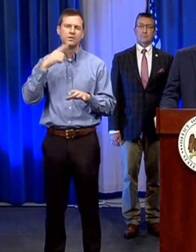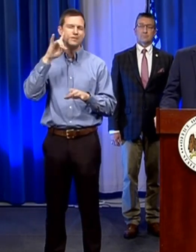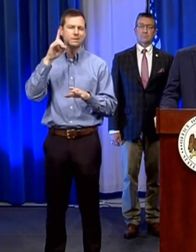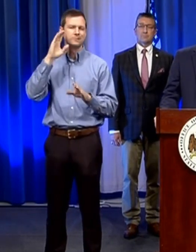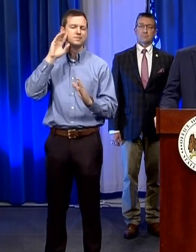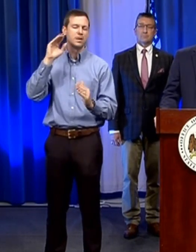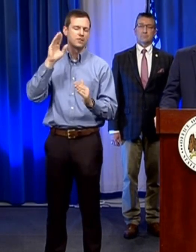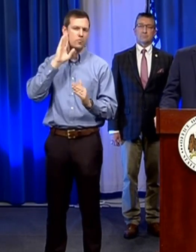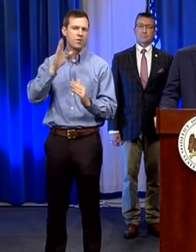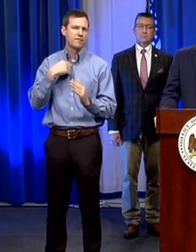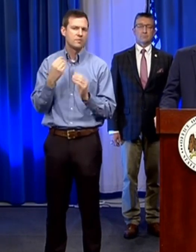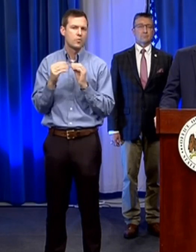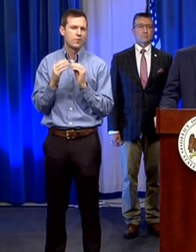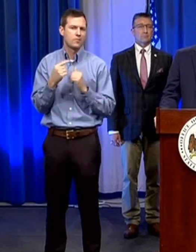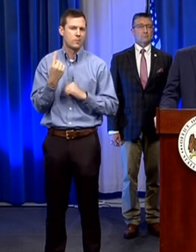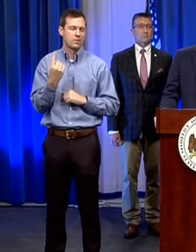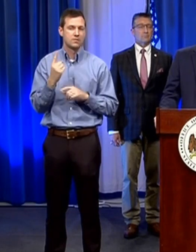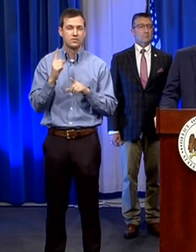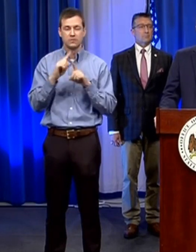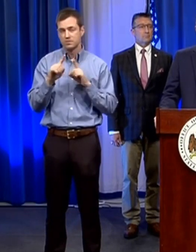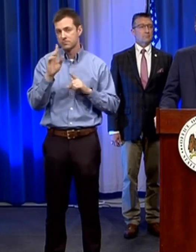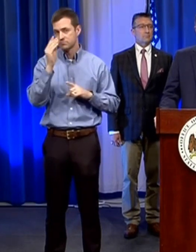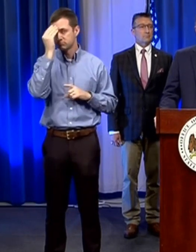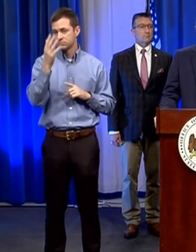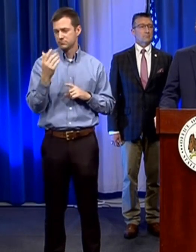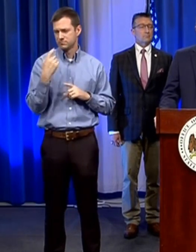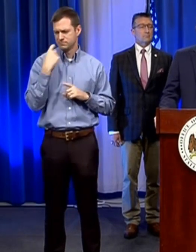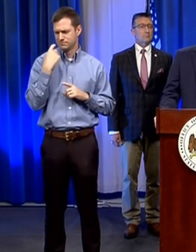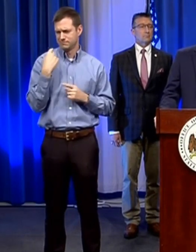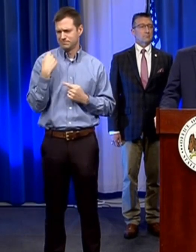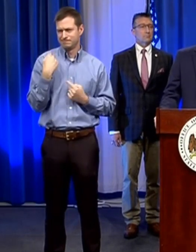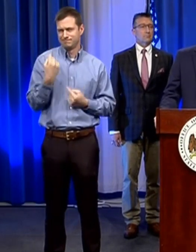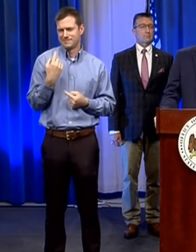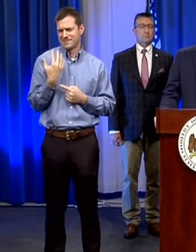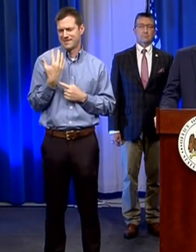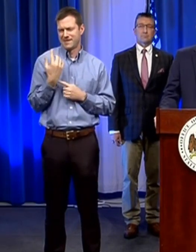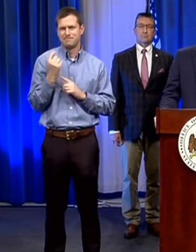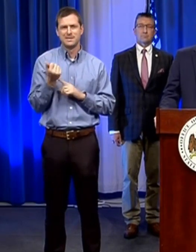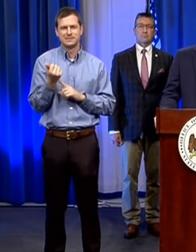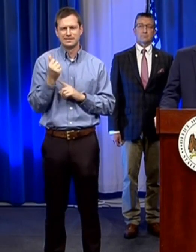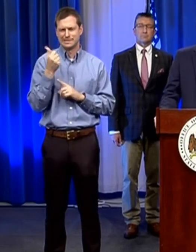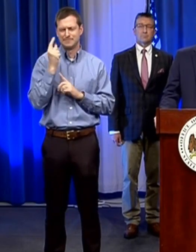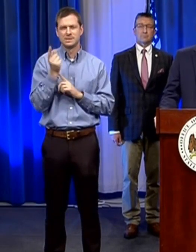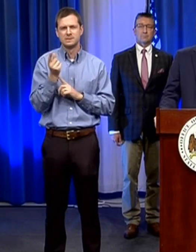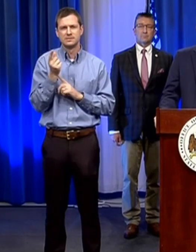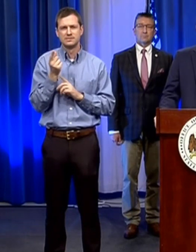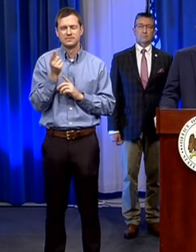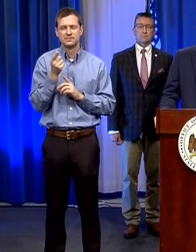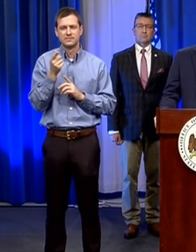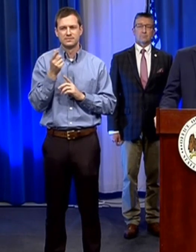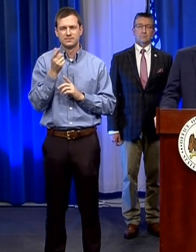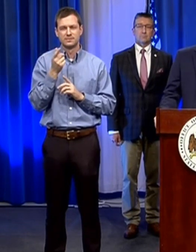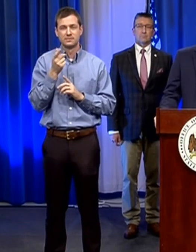i would say that also that in in the past five to ten minutes just as we were preparing for this press conference we have some uh preliminary